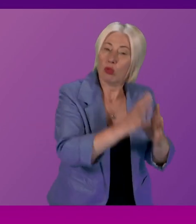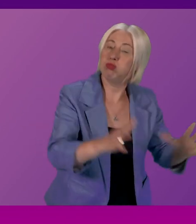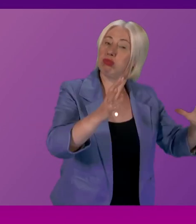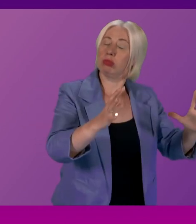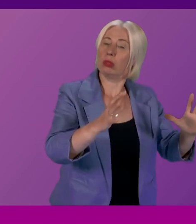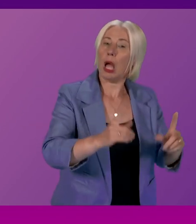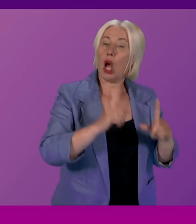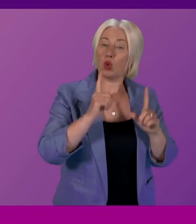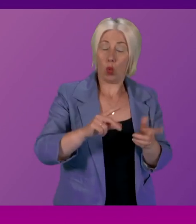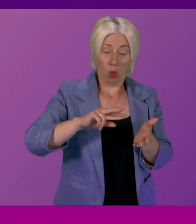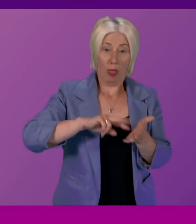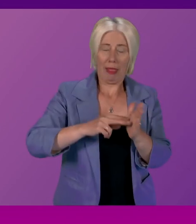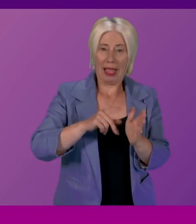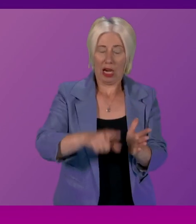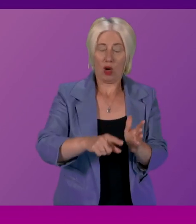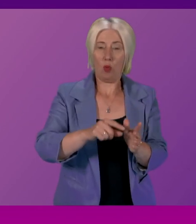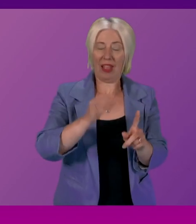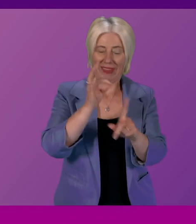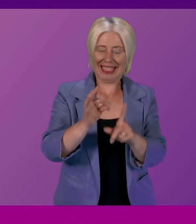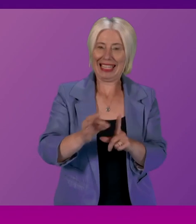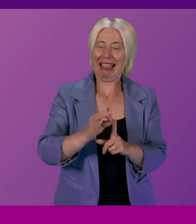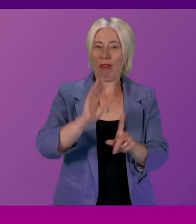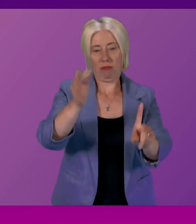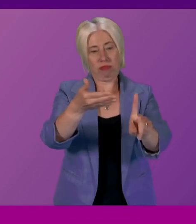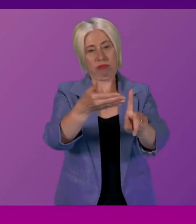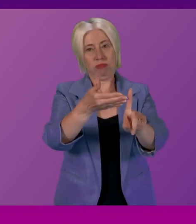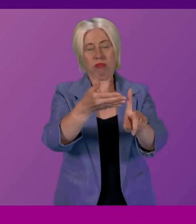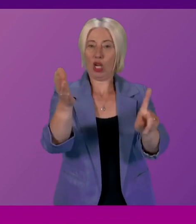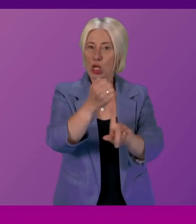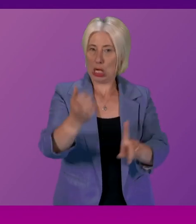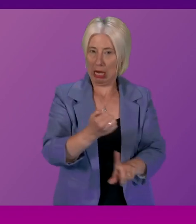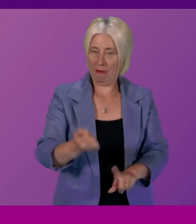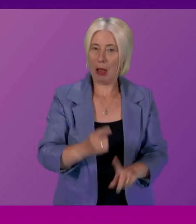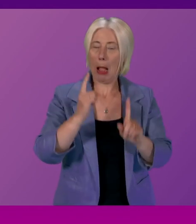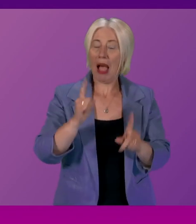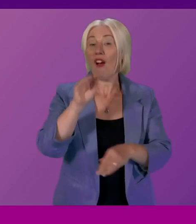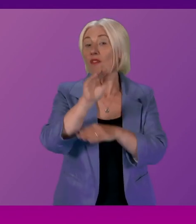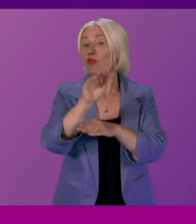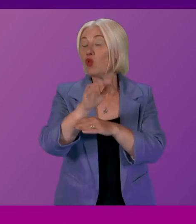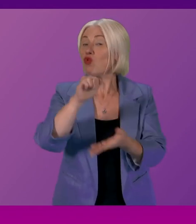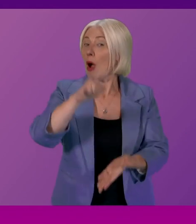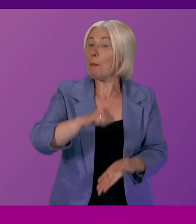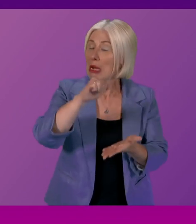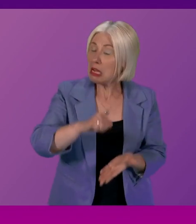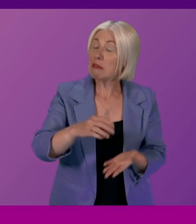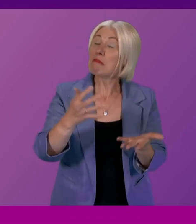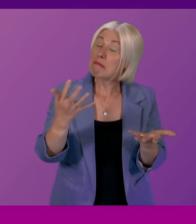how we intend to meet those targets. In terms of future budgets, of course, in our budget at the end of